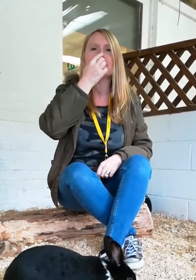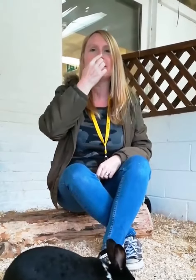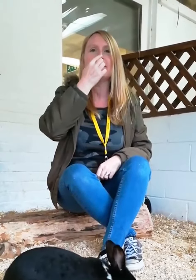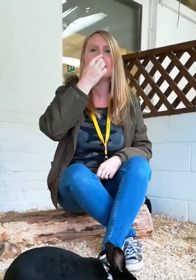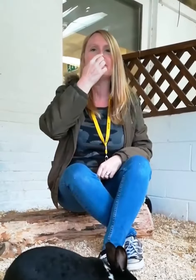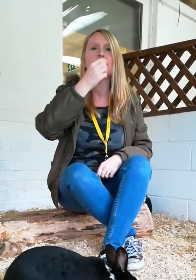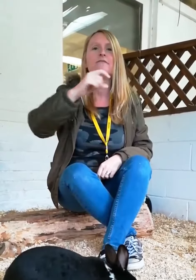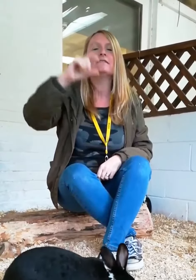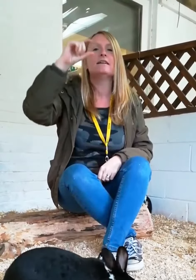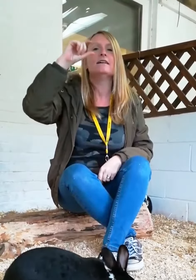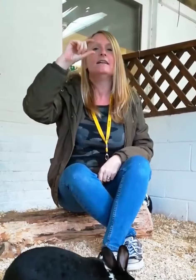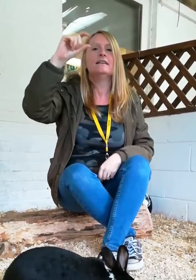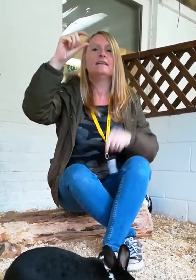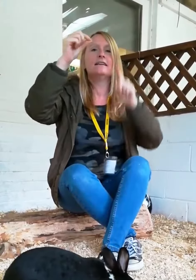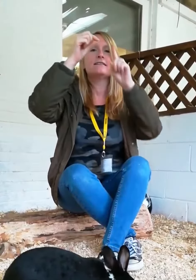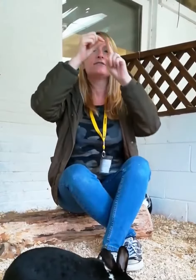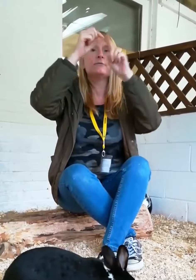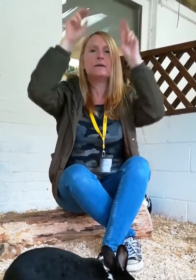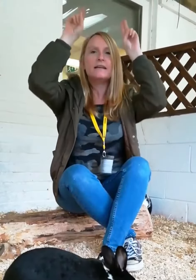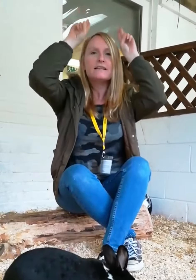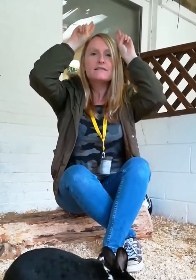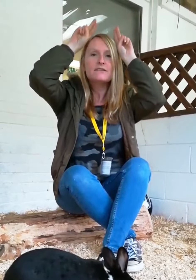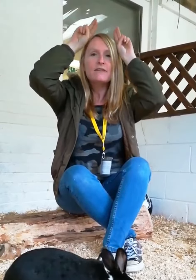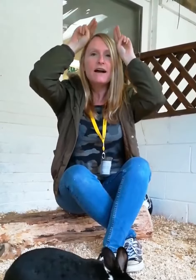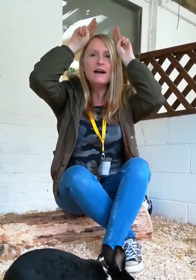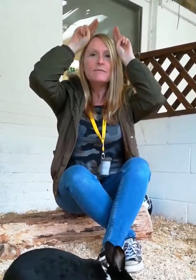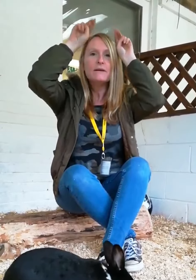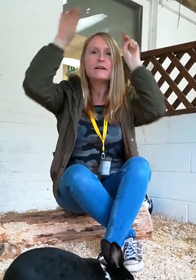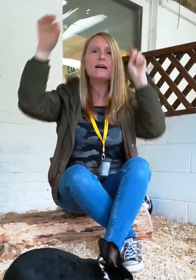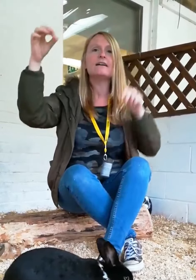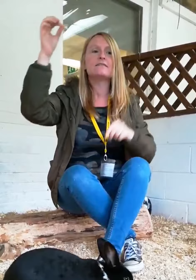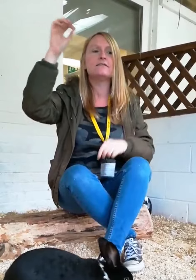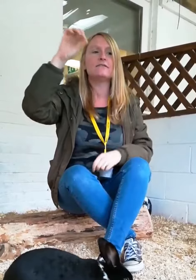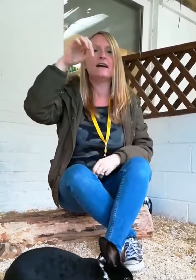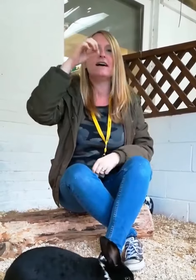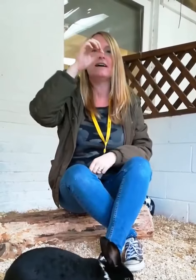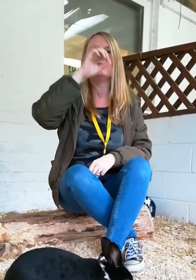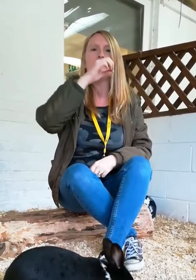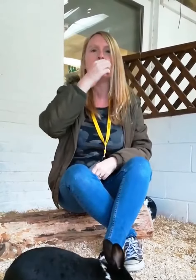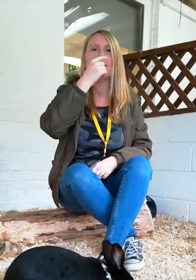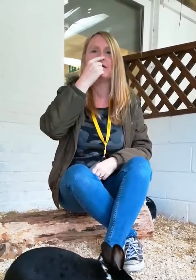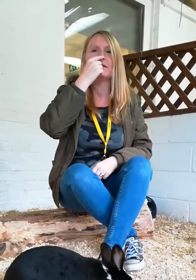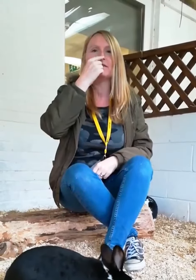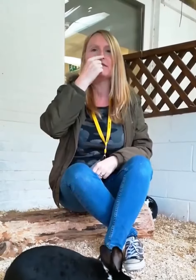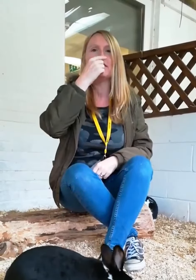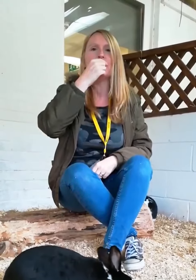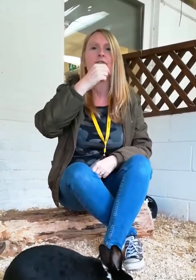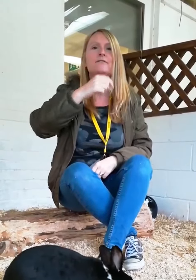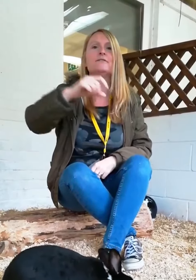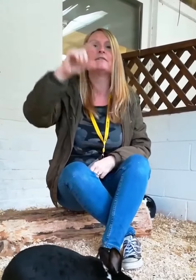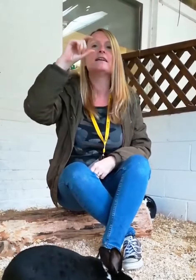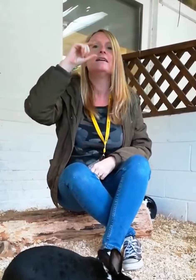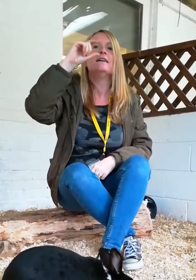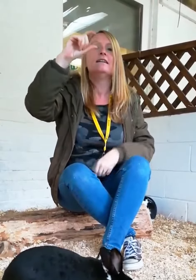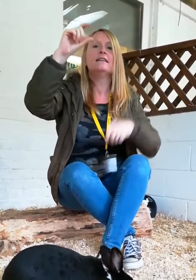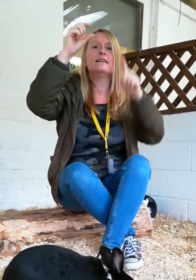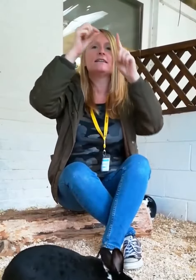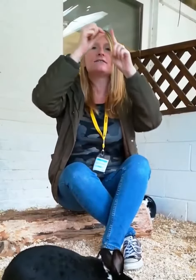nose? Little Peter, have you got a fly upon his nose? Little